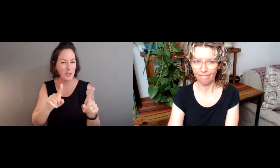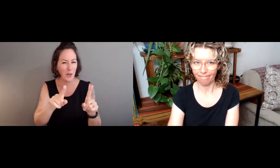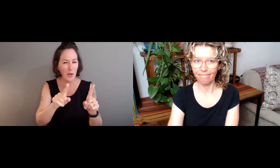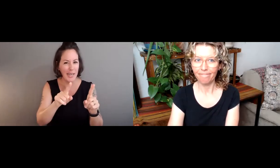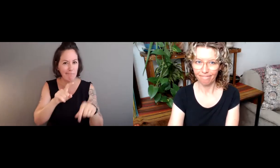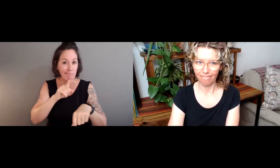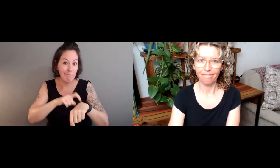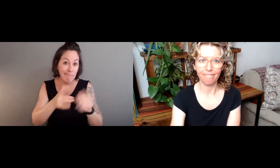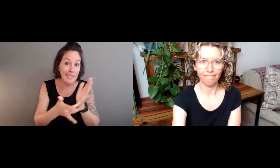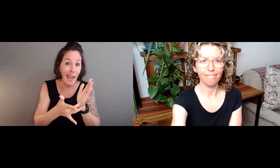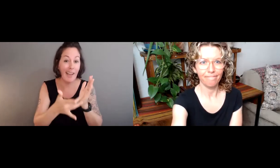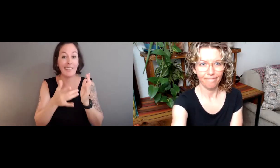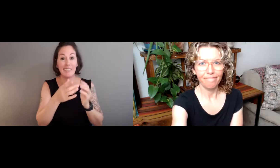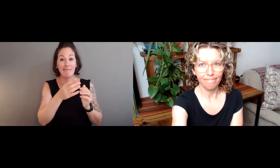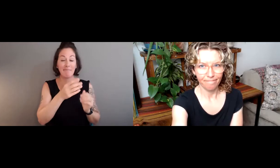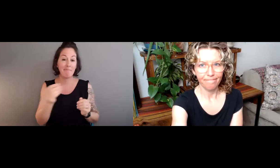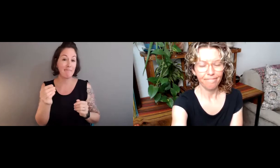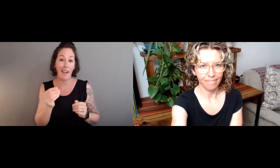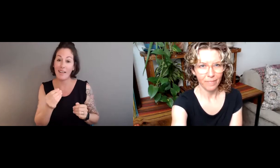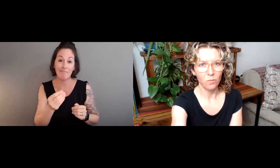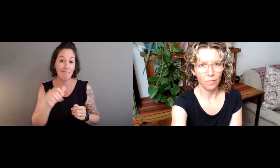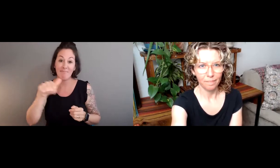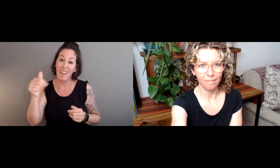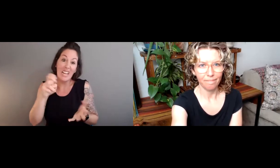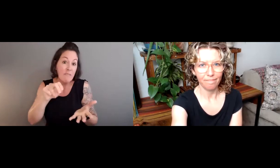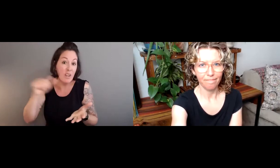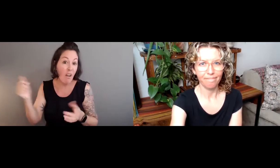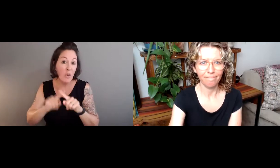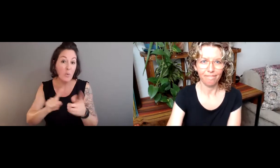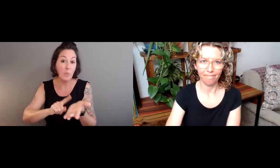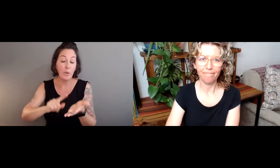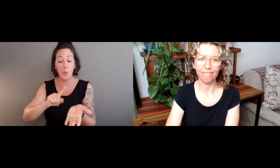for this very specific research project and very specific purpose.